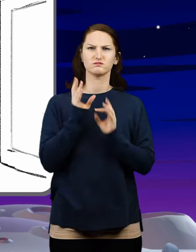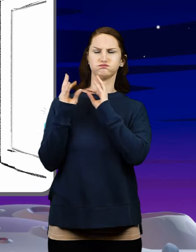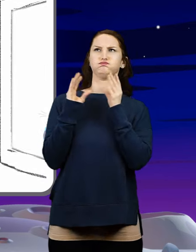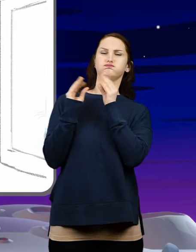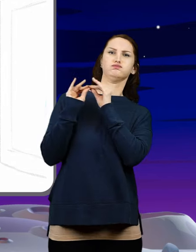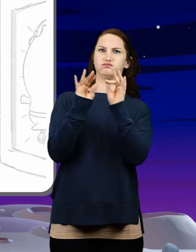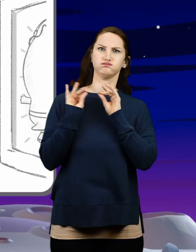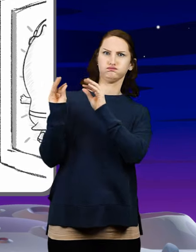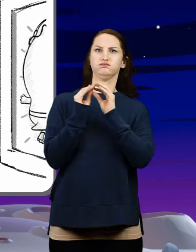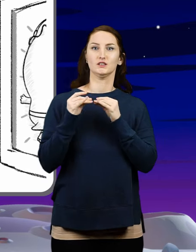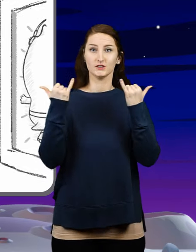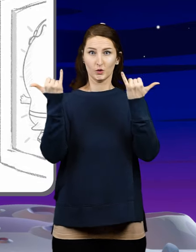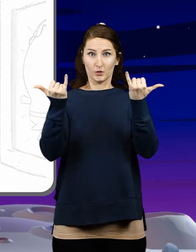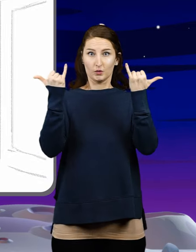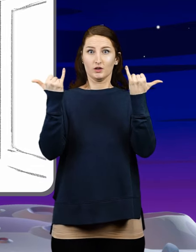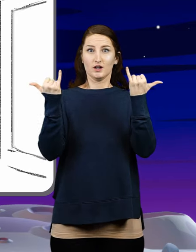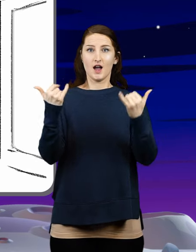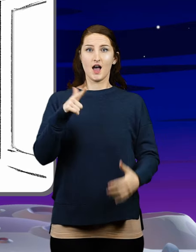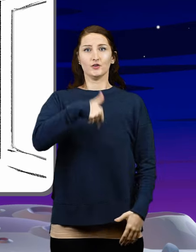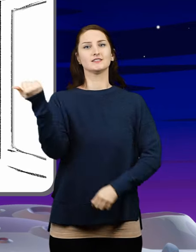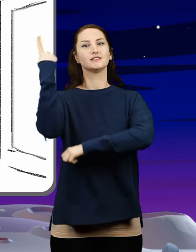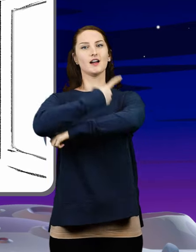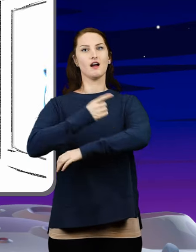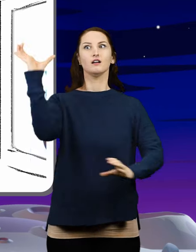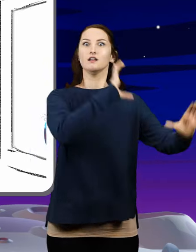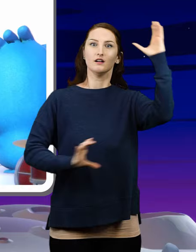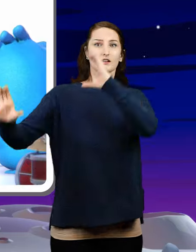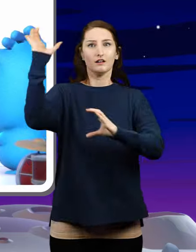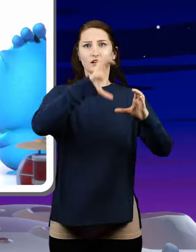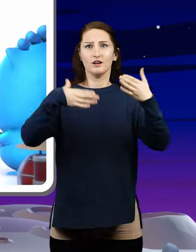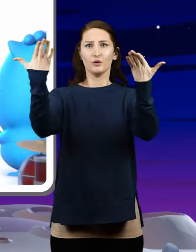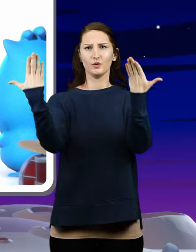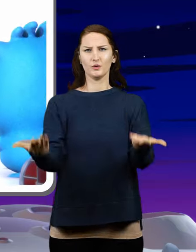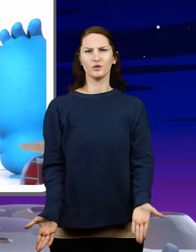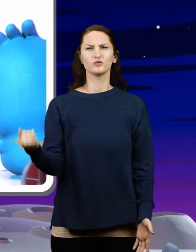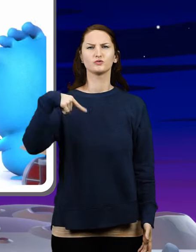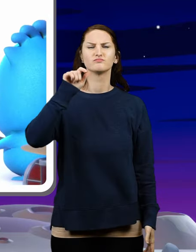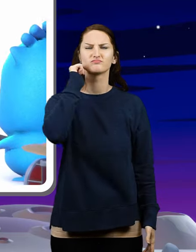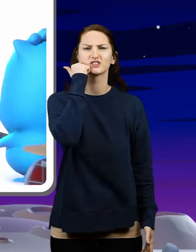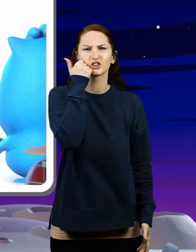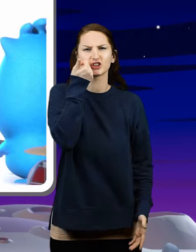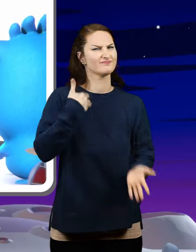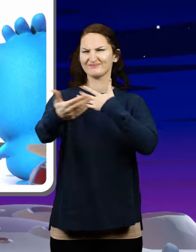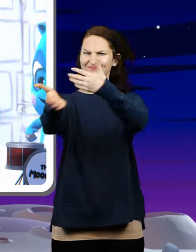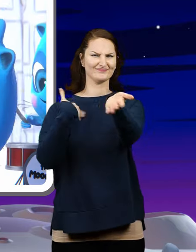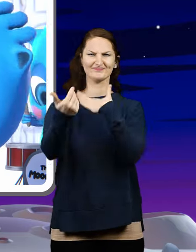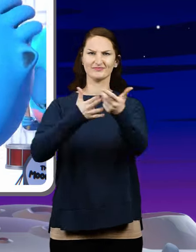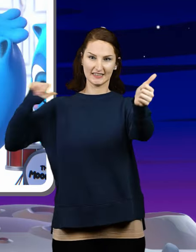Today's another day to find you Shine away I'll be coming for